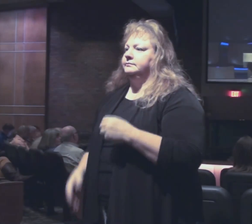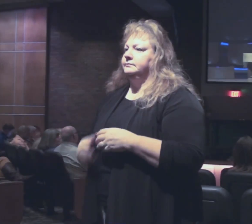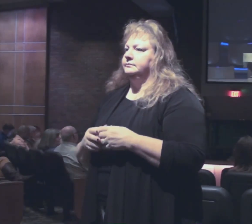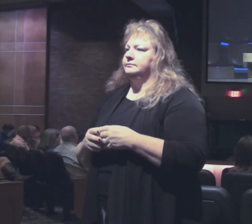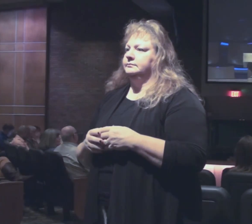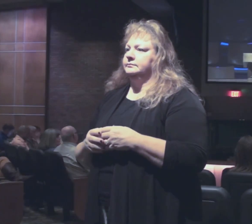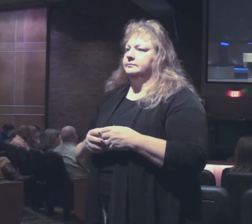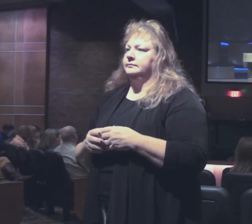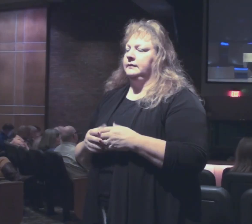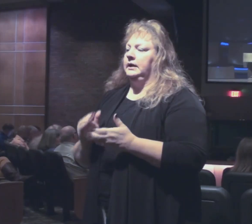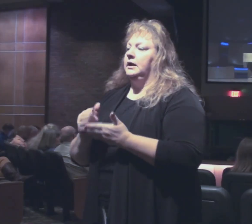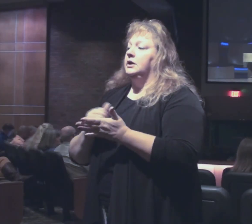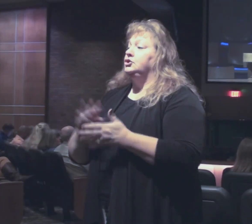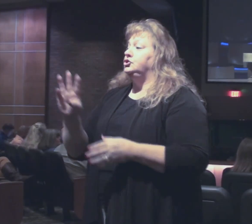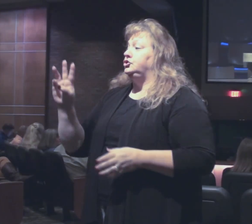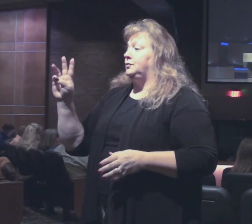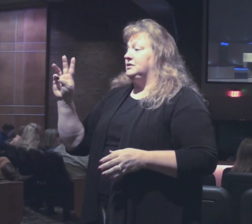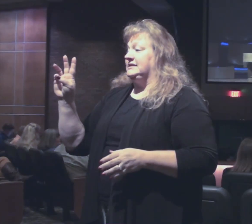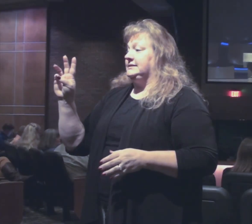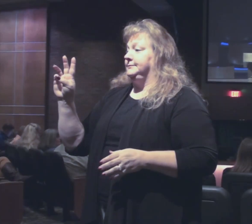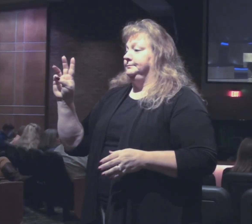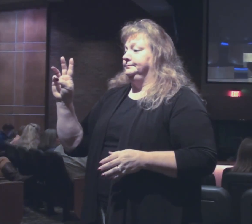We're going to chapter 6.